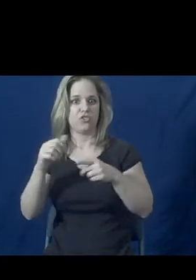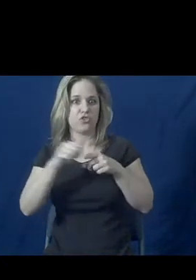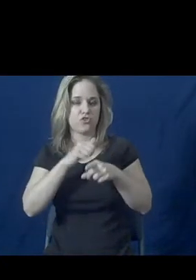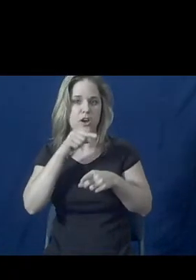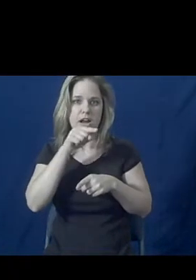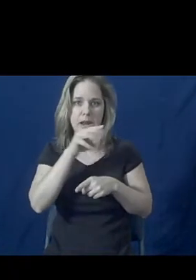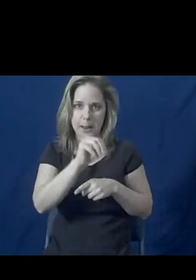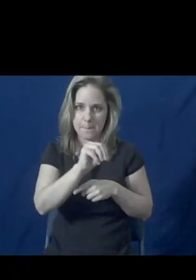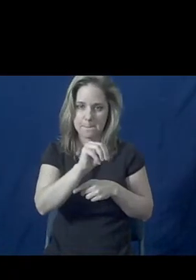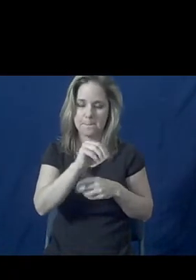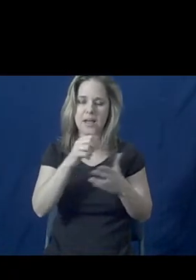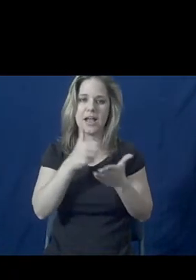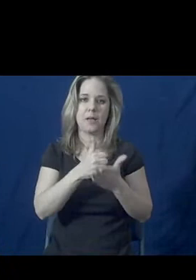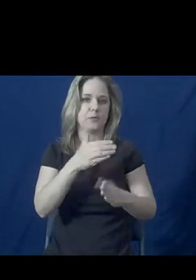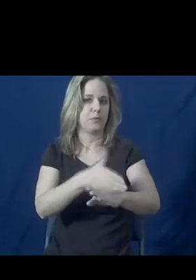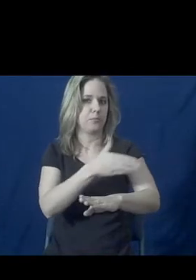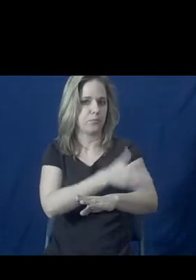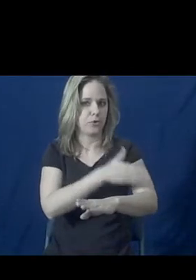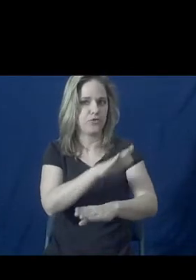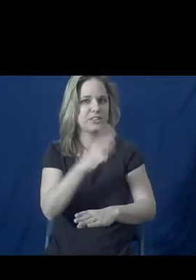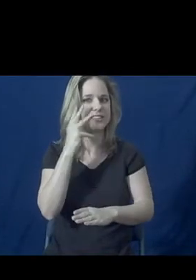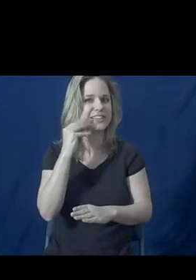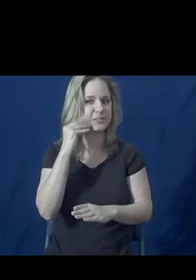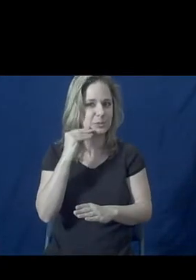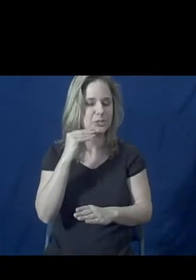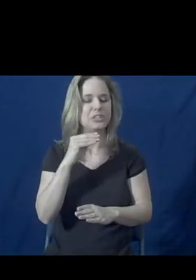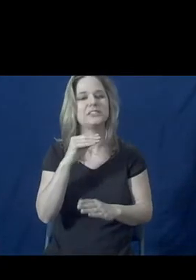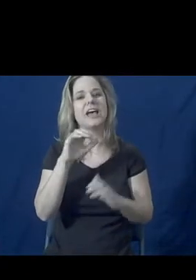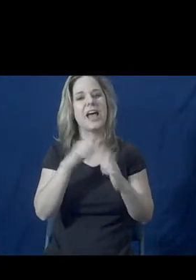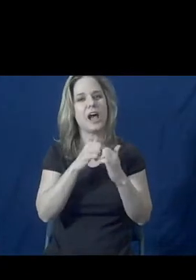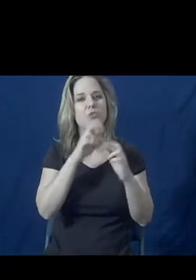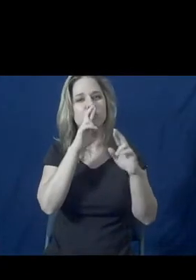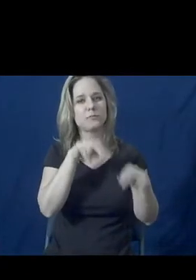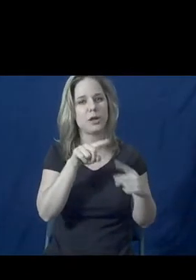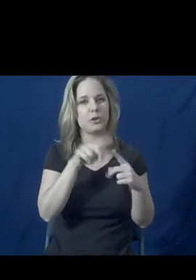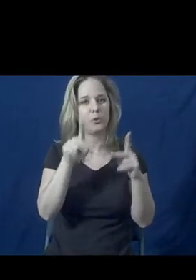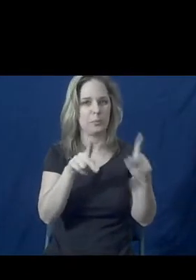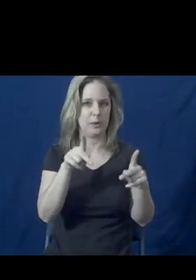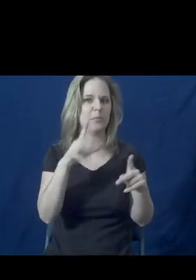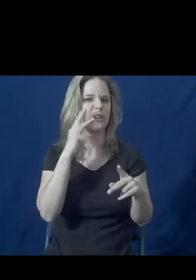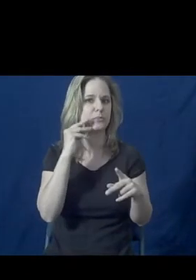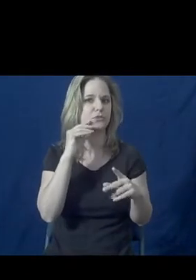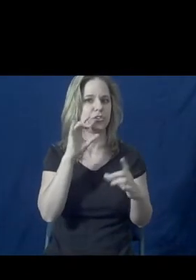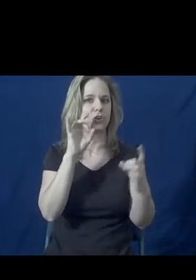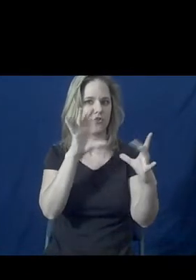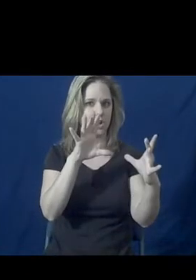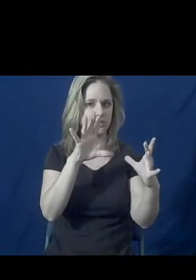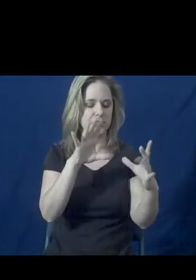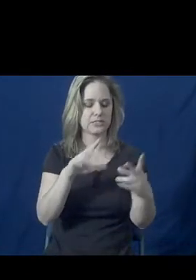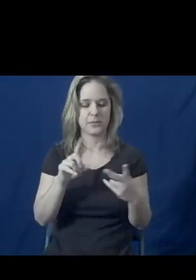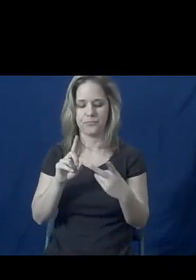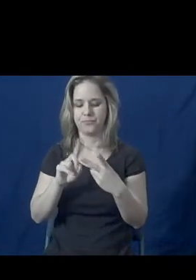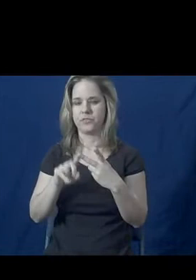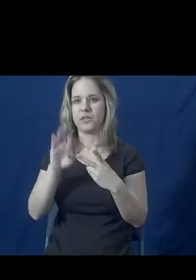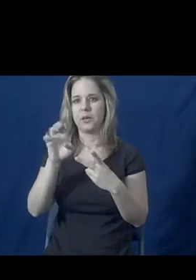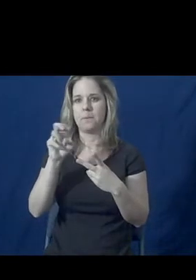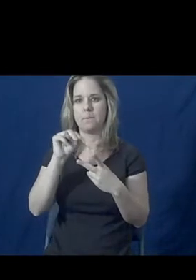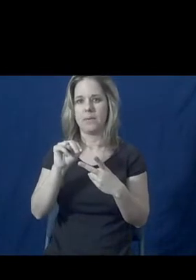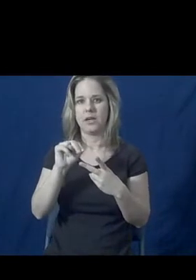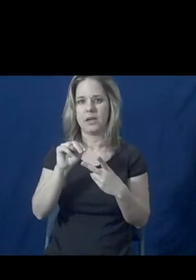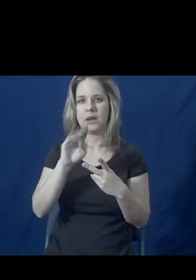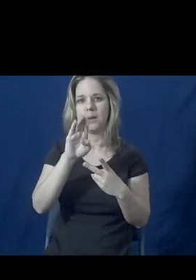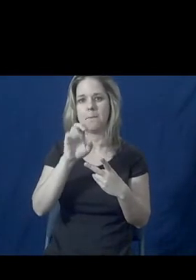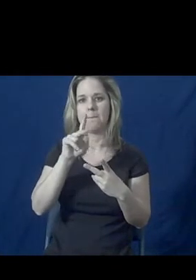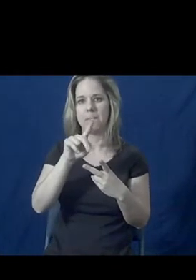dimension of development, his skill set, and experience base in responding to people in crisis. Also with us today is